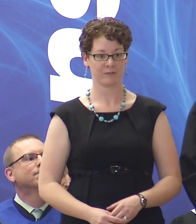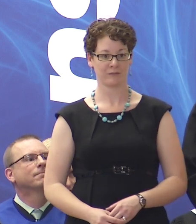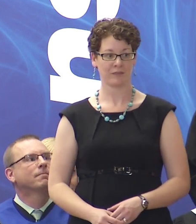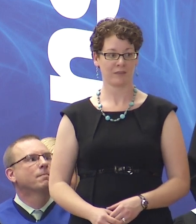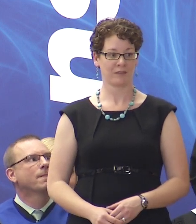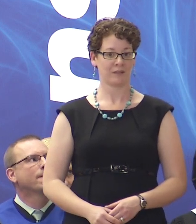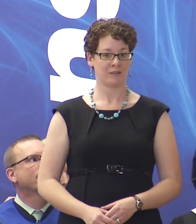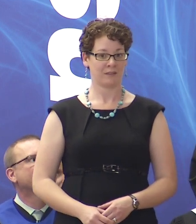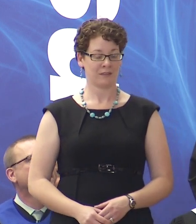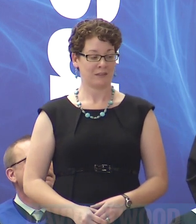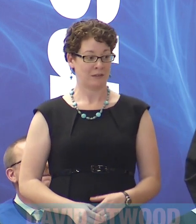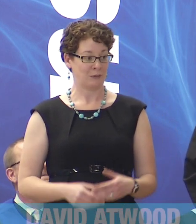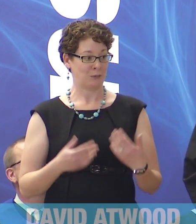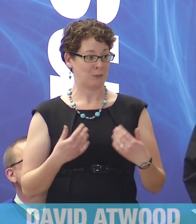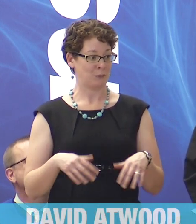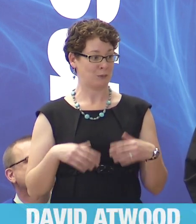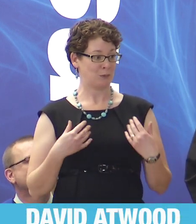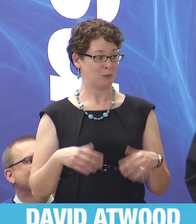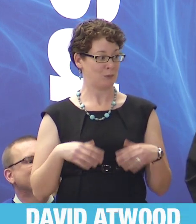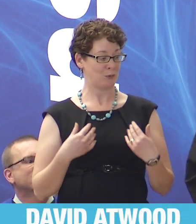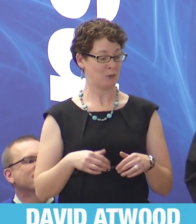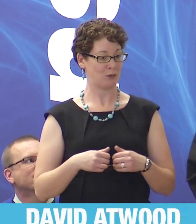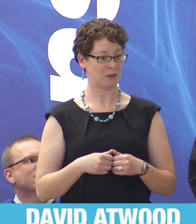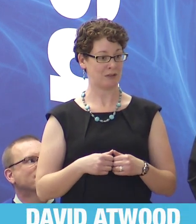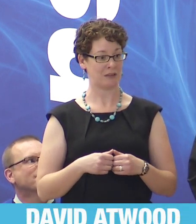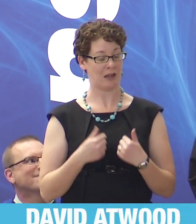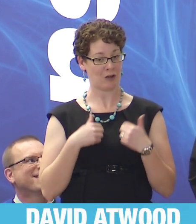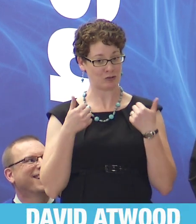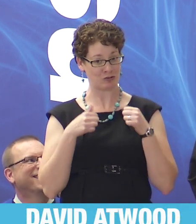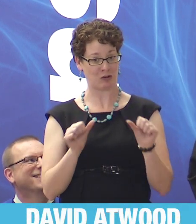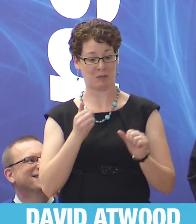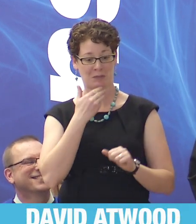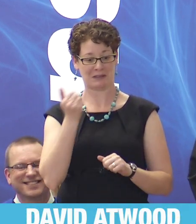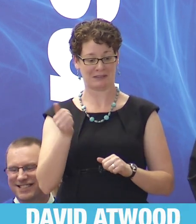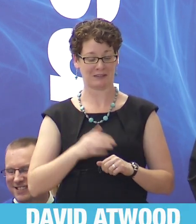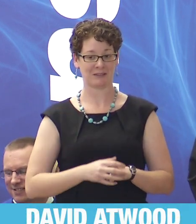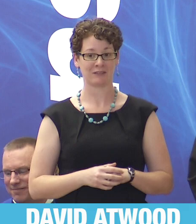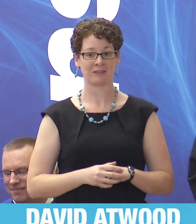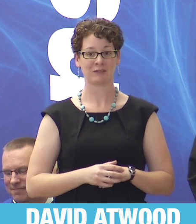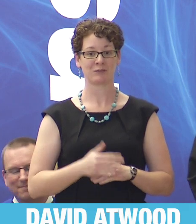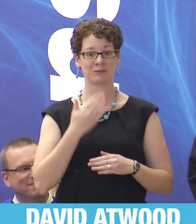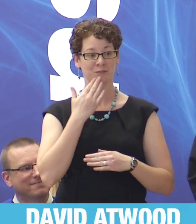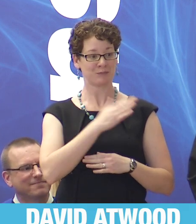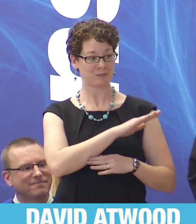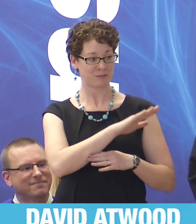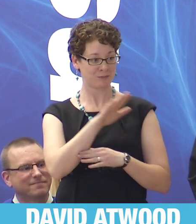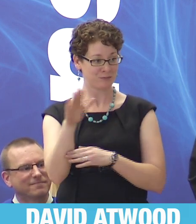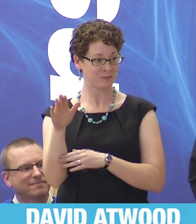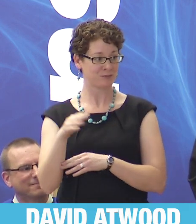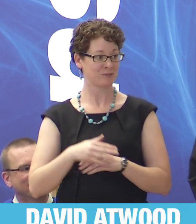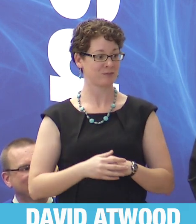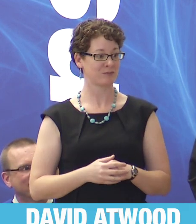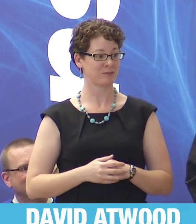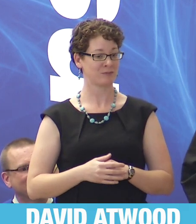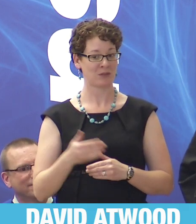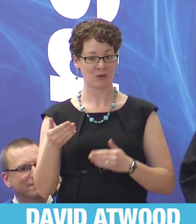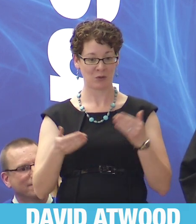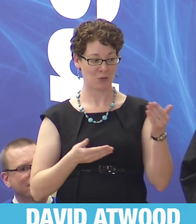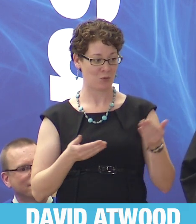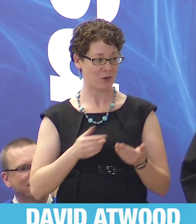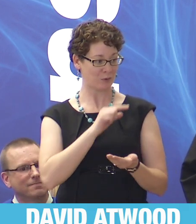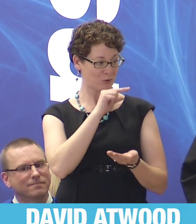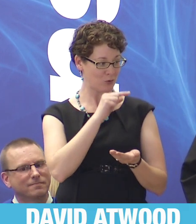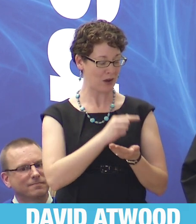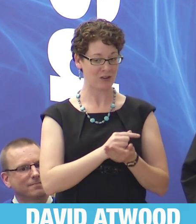Well, I'm not sure I can live up to that billing, but I will try. So good afternoon and welcome fellow graduates,